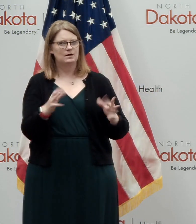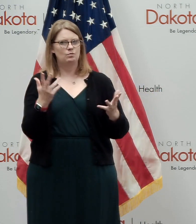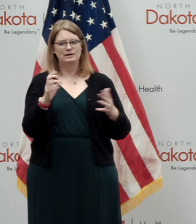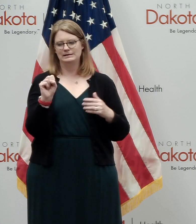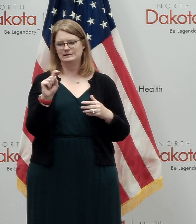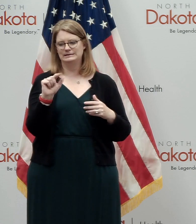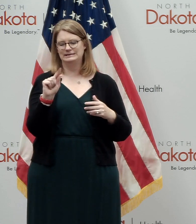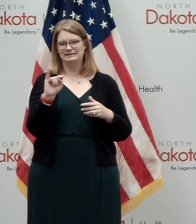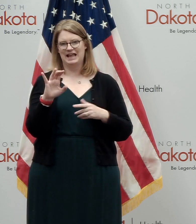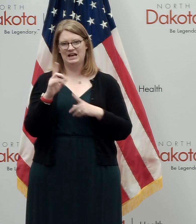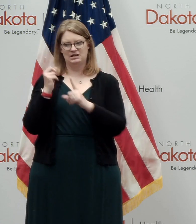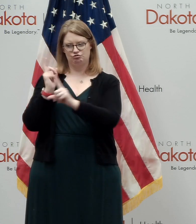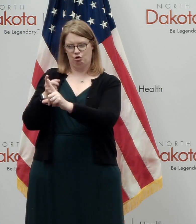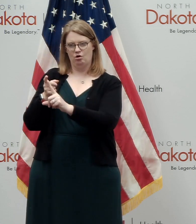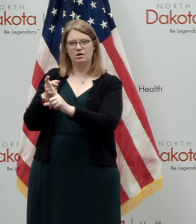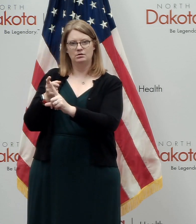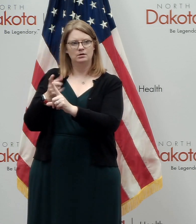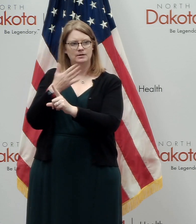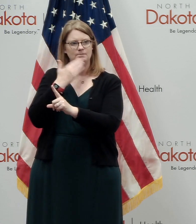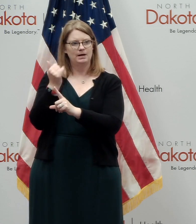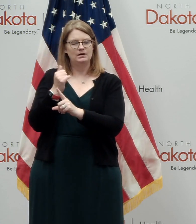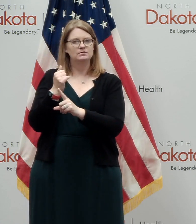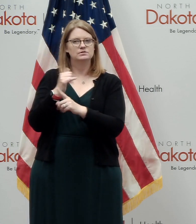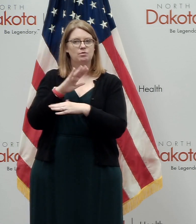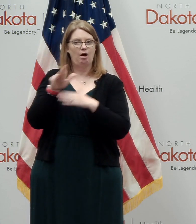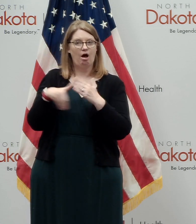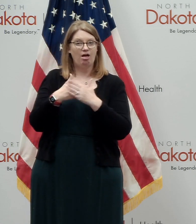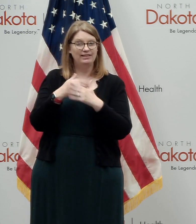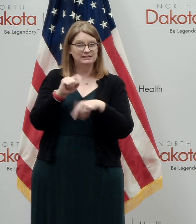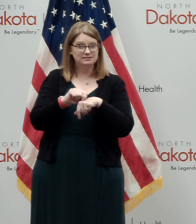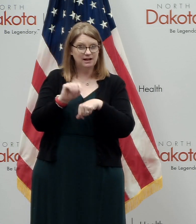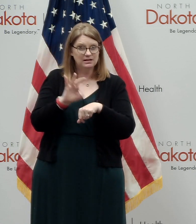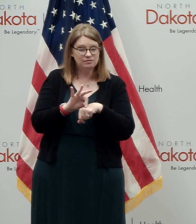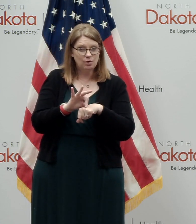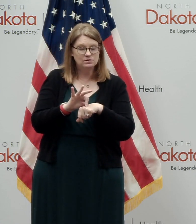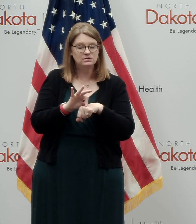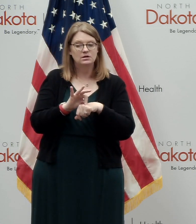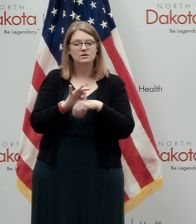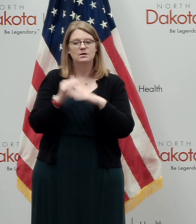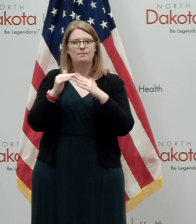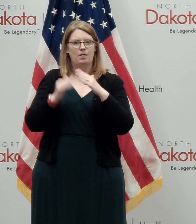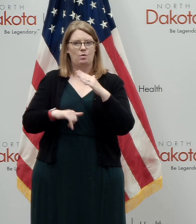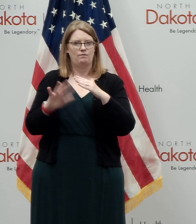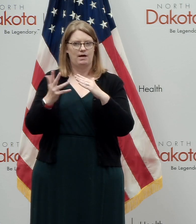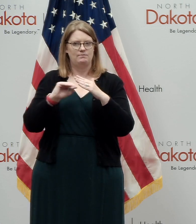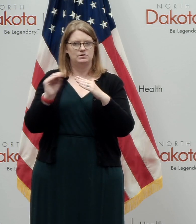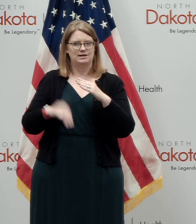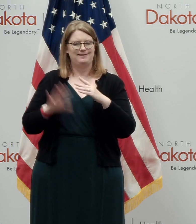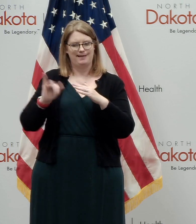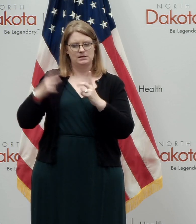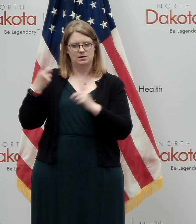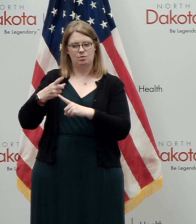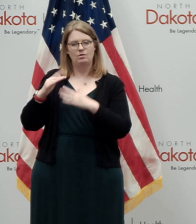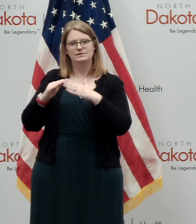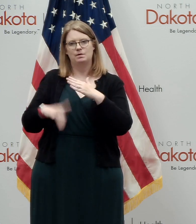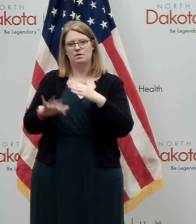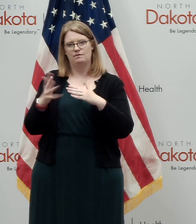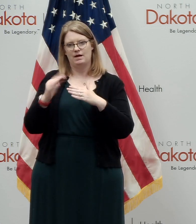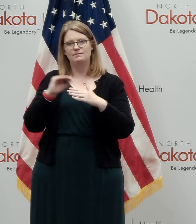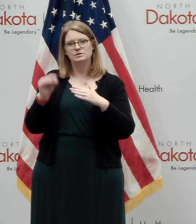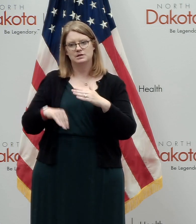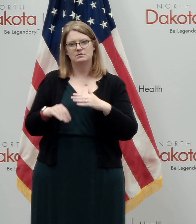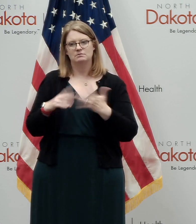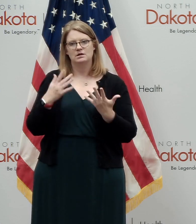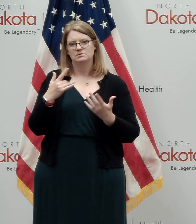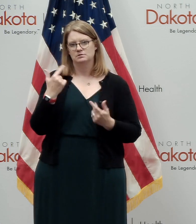the static target would be better. And so the target on all these task forces to get, uh, below 5%, that gets you in the green